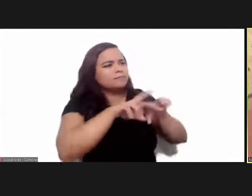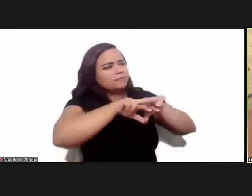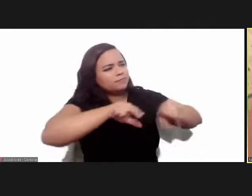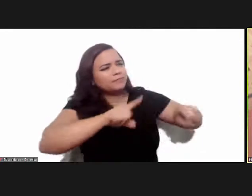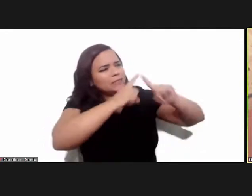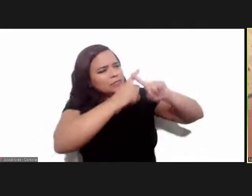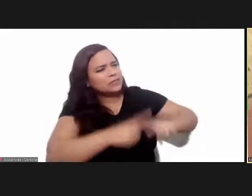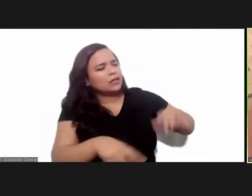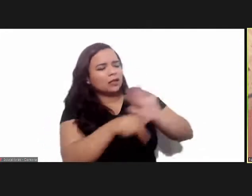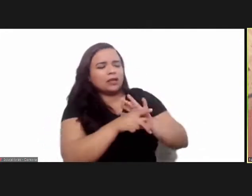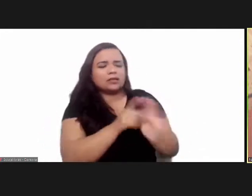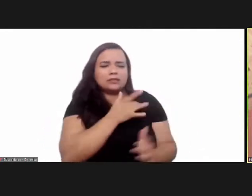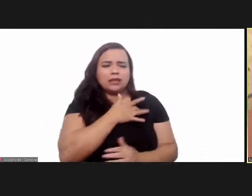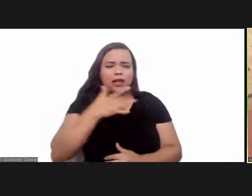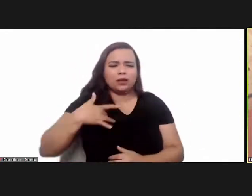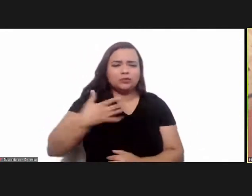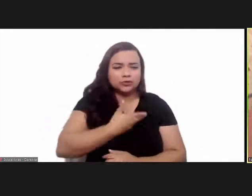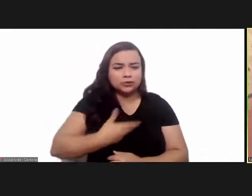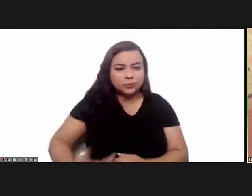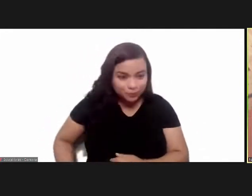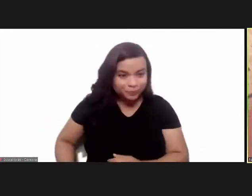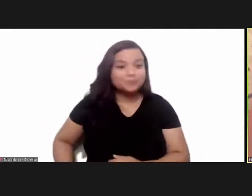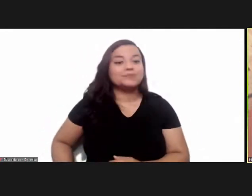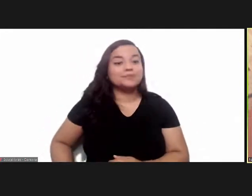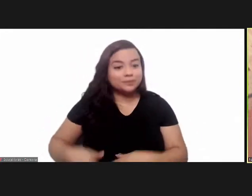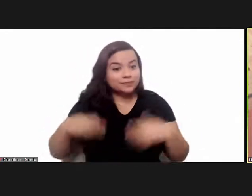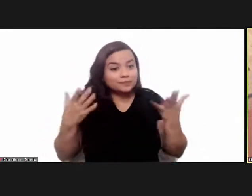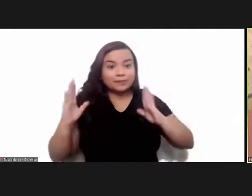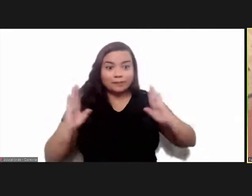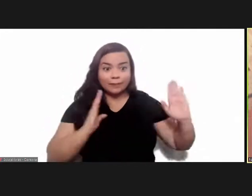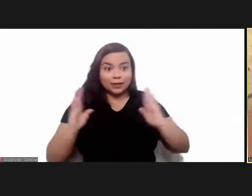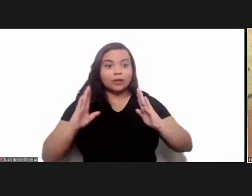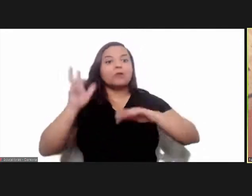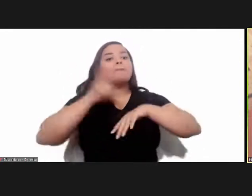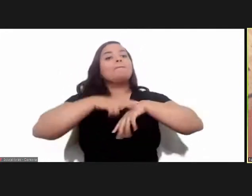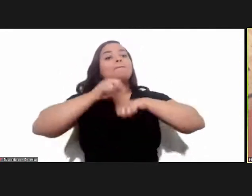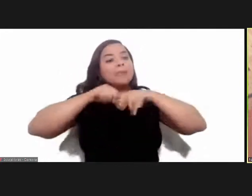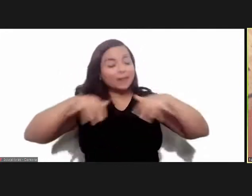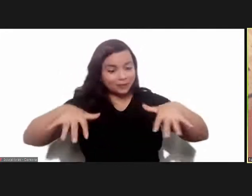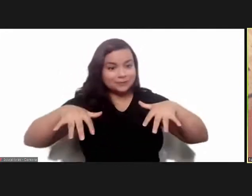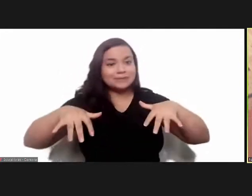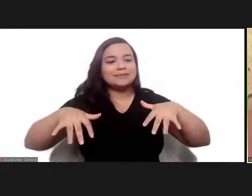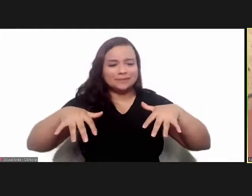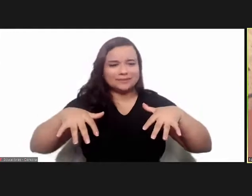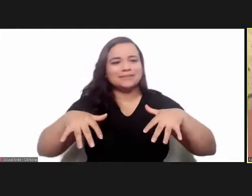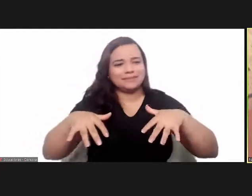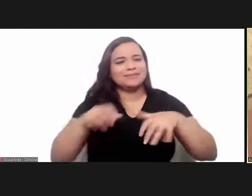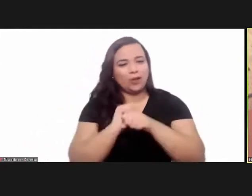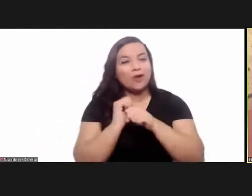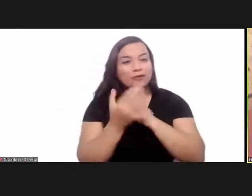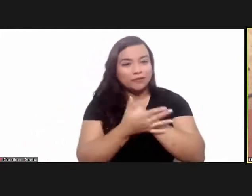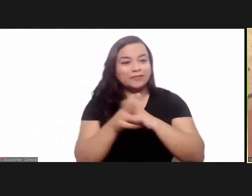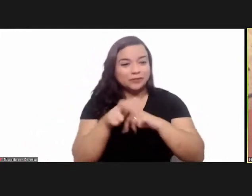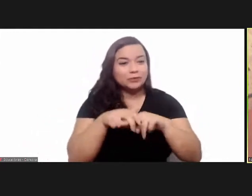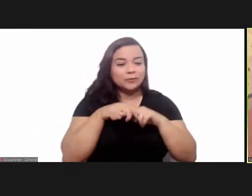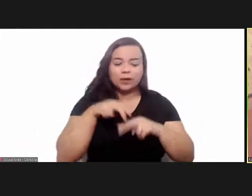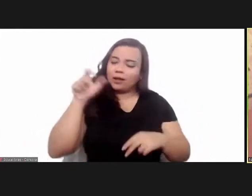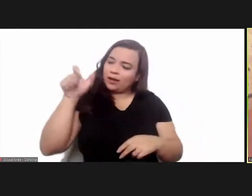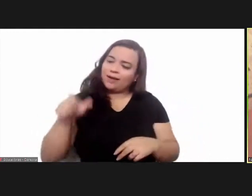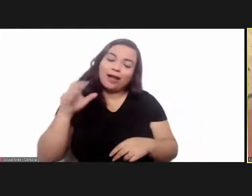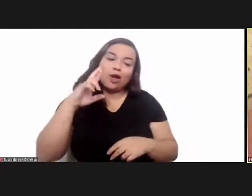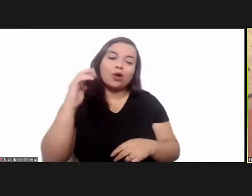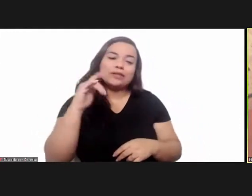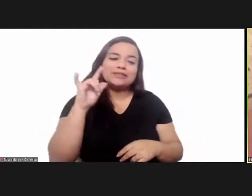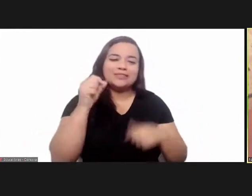the most relevant public health challenges in the time uh in the age of the covet 19 pandemic